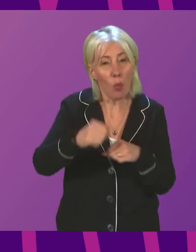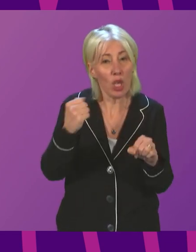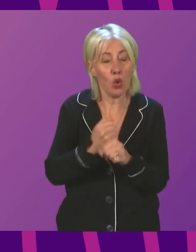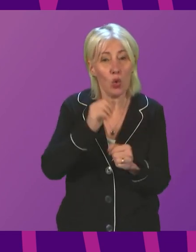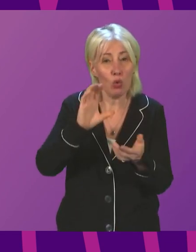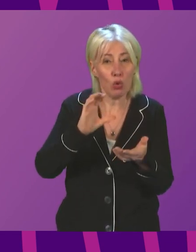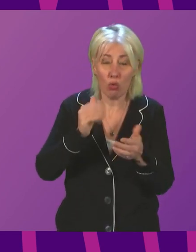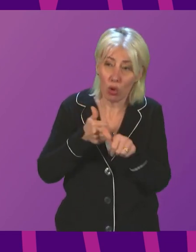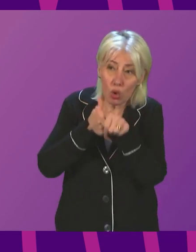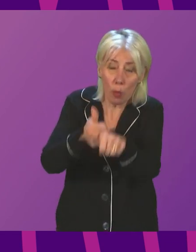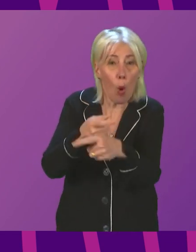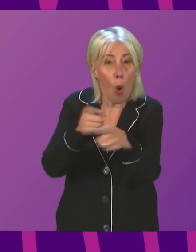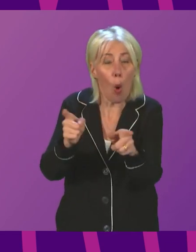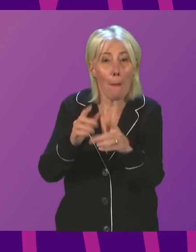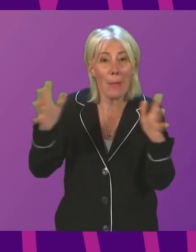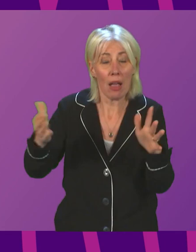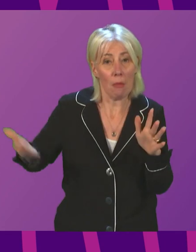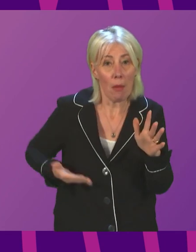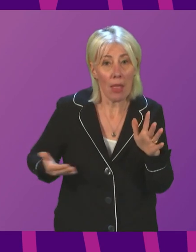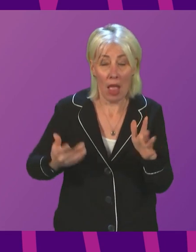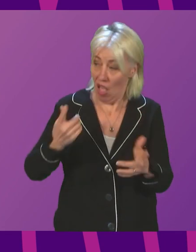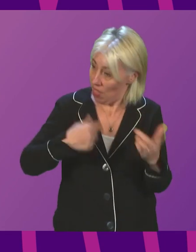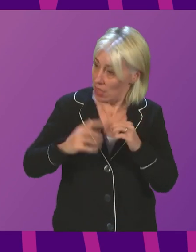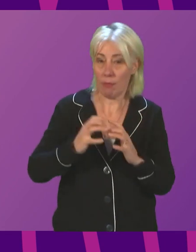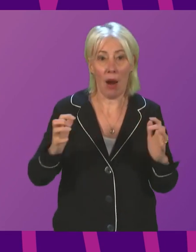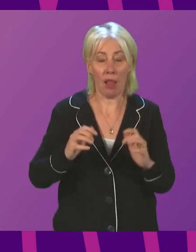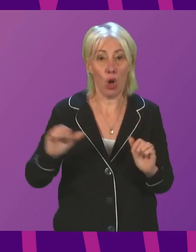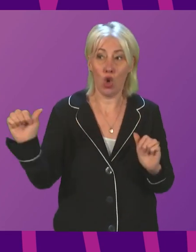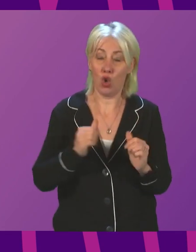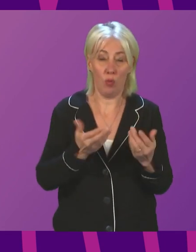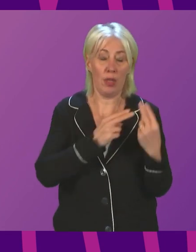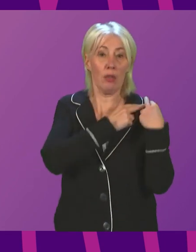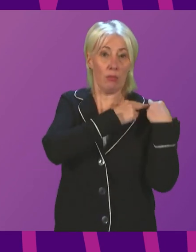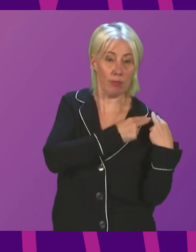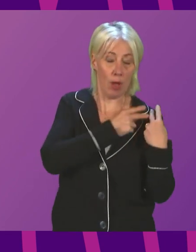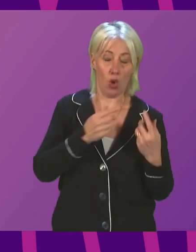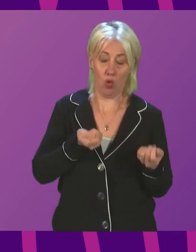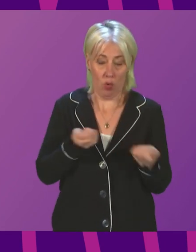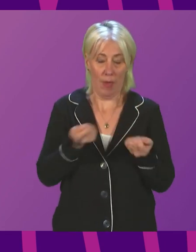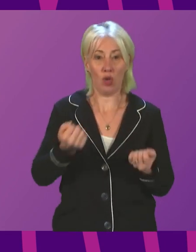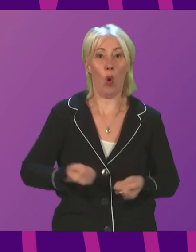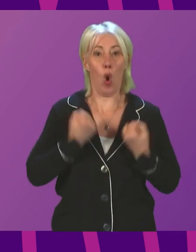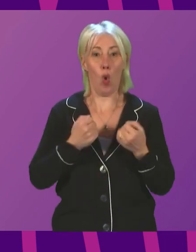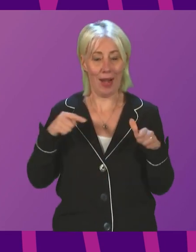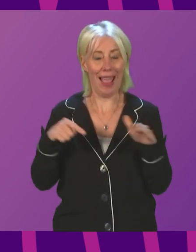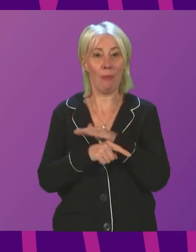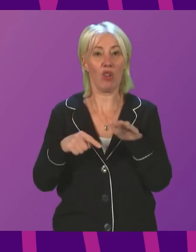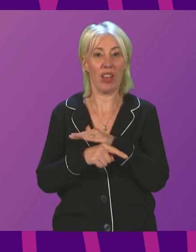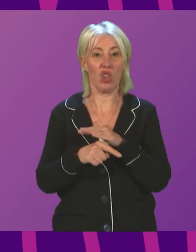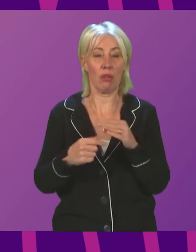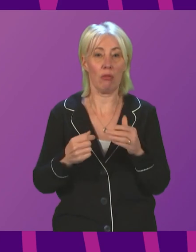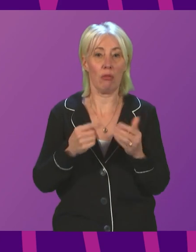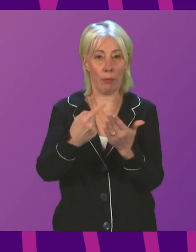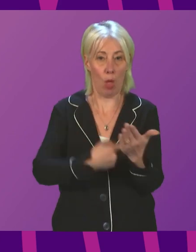devolved settlement and should this Parliament not be asserting the powers to be able to manage our own immigration policy? Prime